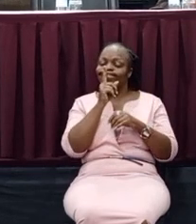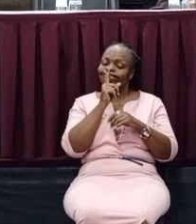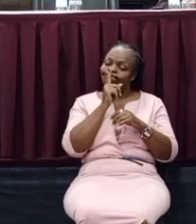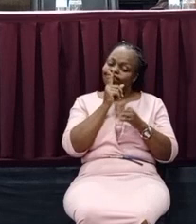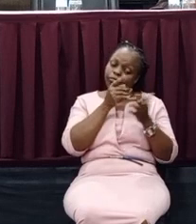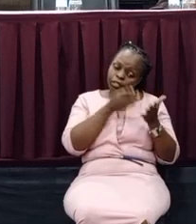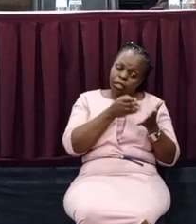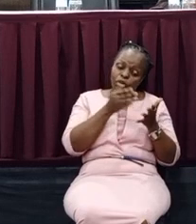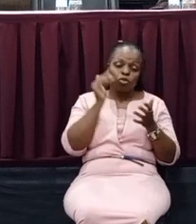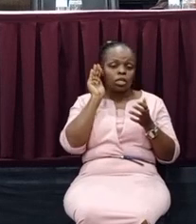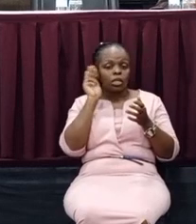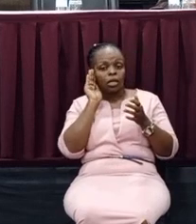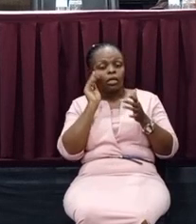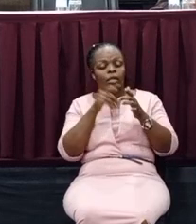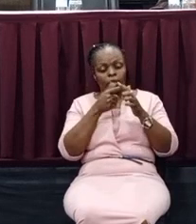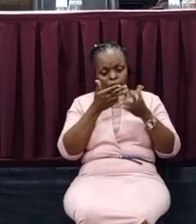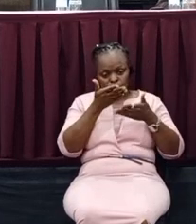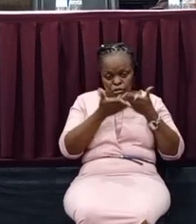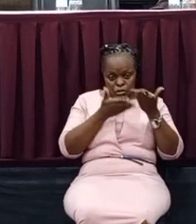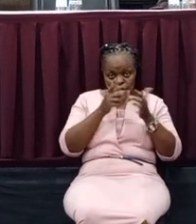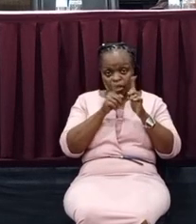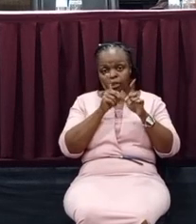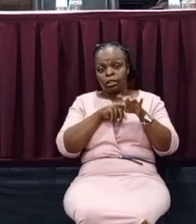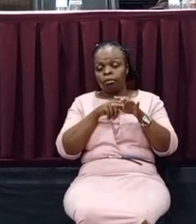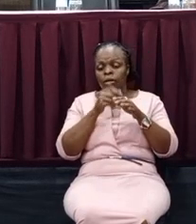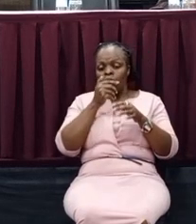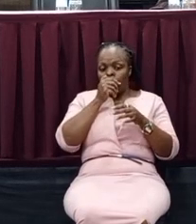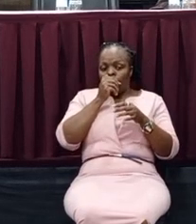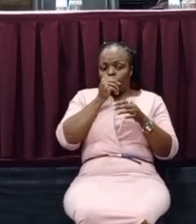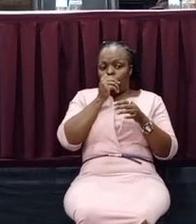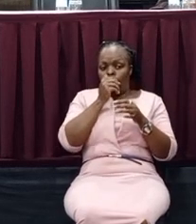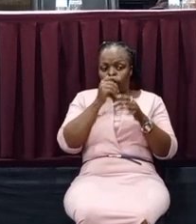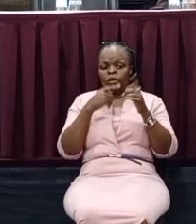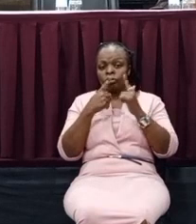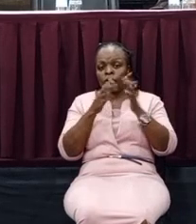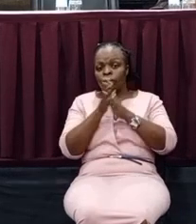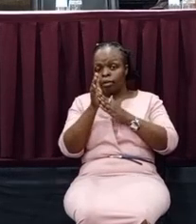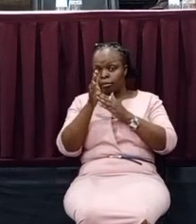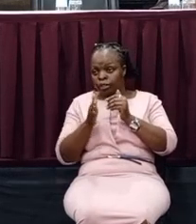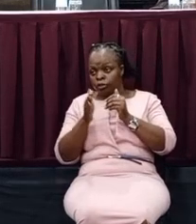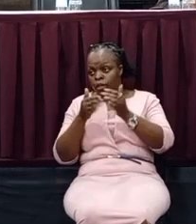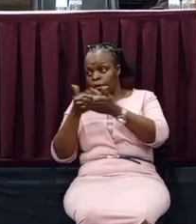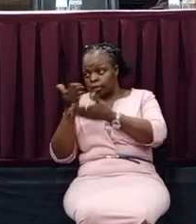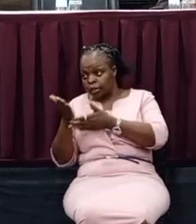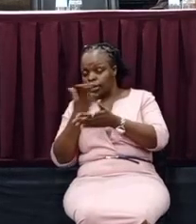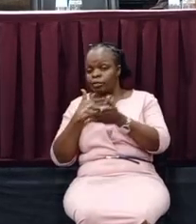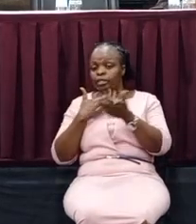Taskia, to Jagiliani. But when you are talking to somebody who is out there who wants to trade with us, who wants to